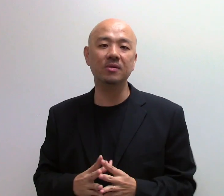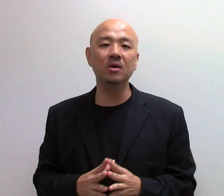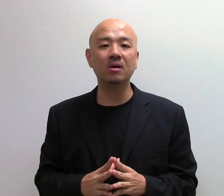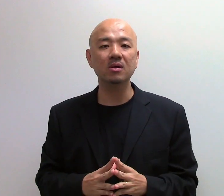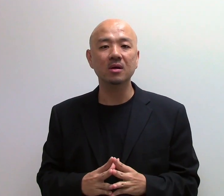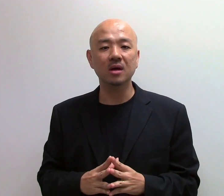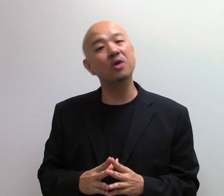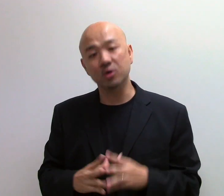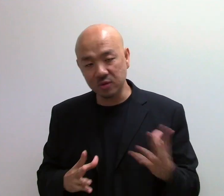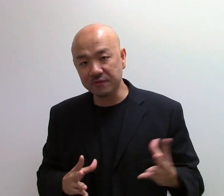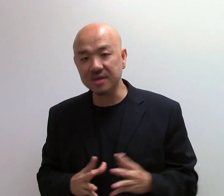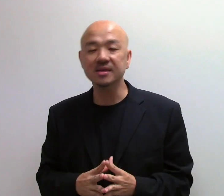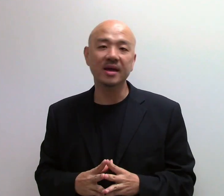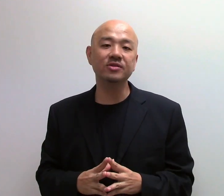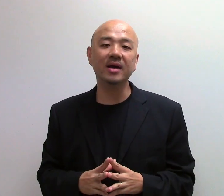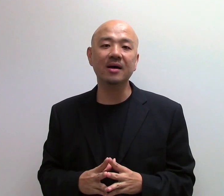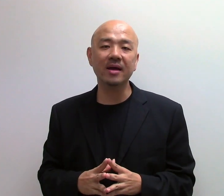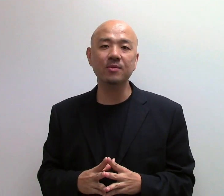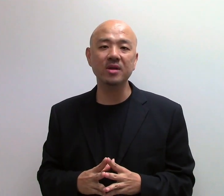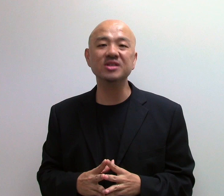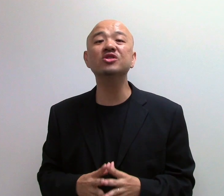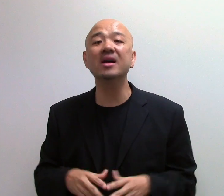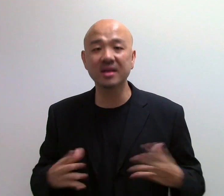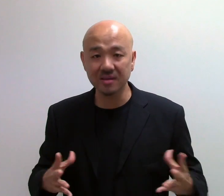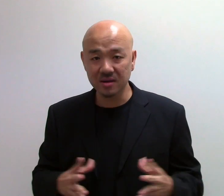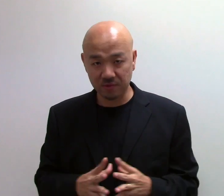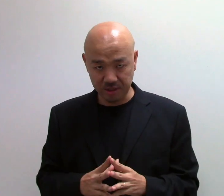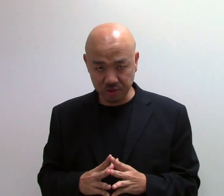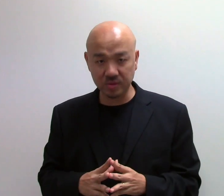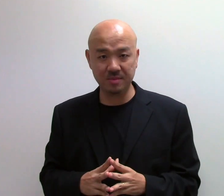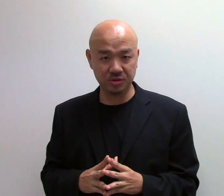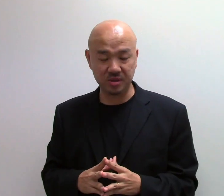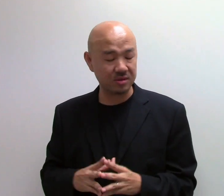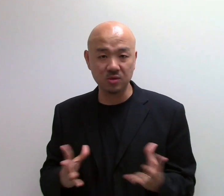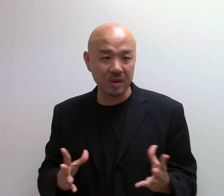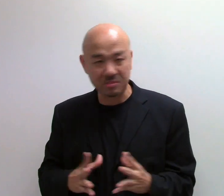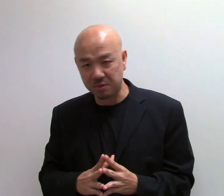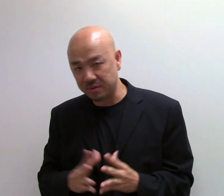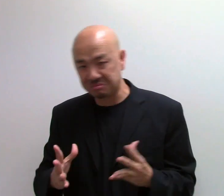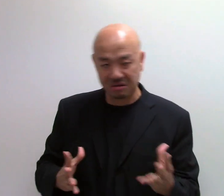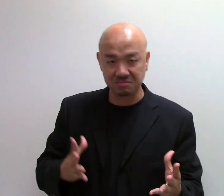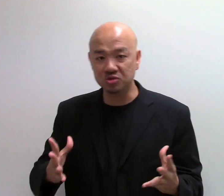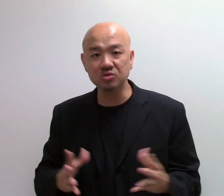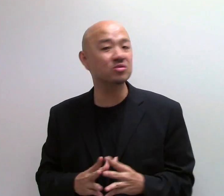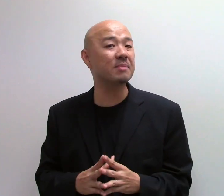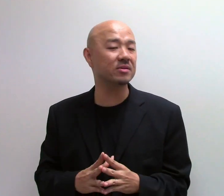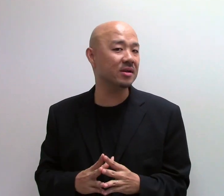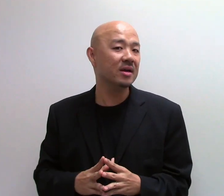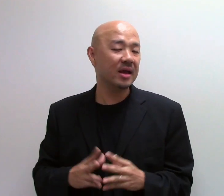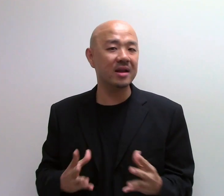on your own first and try it out. And when you are struggling for your H2 chemistry, I don't know when but probably June, July period. And